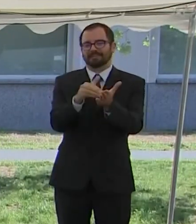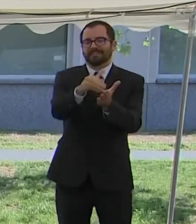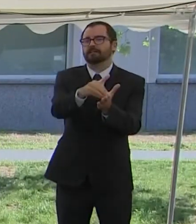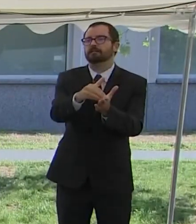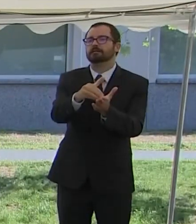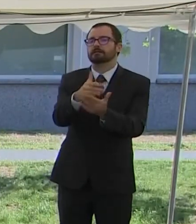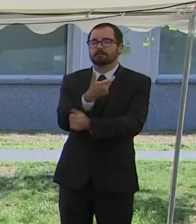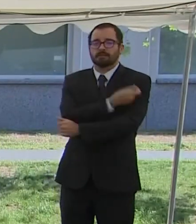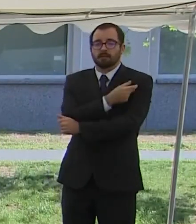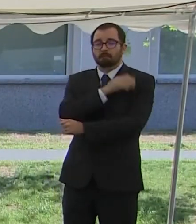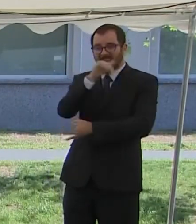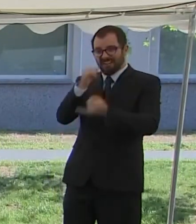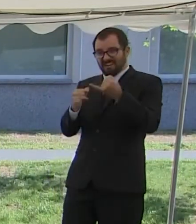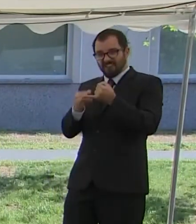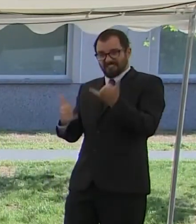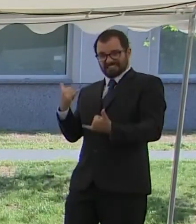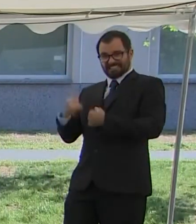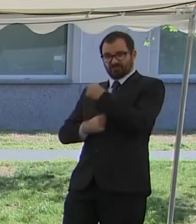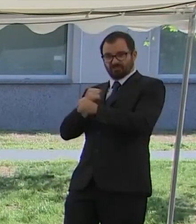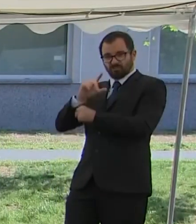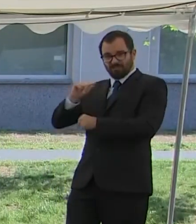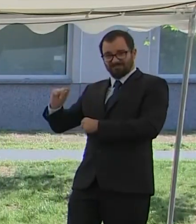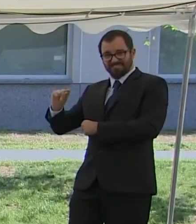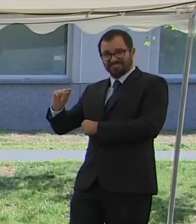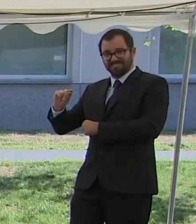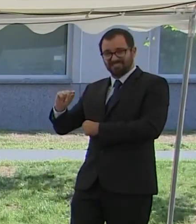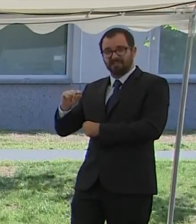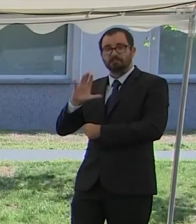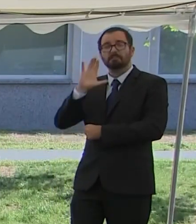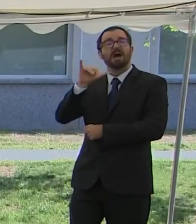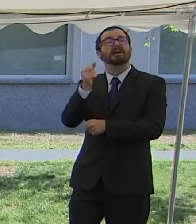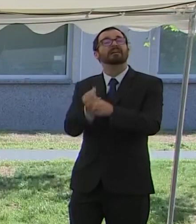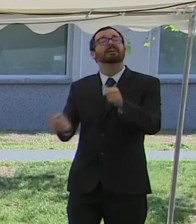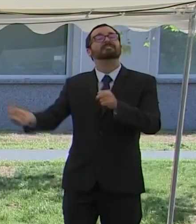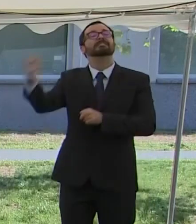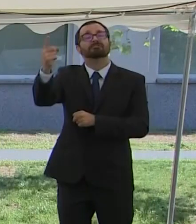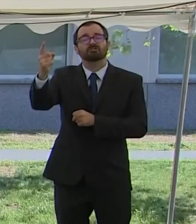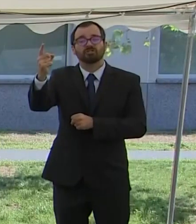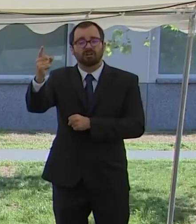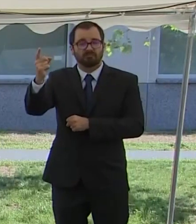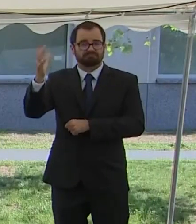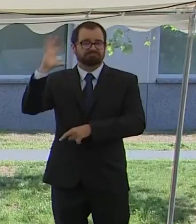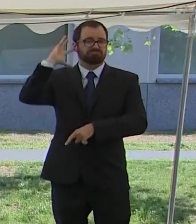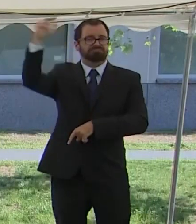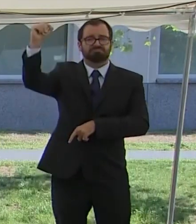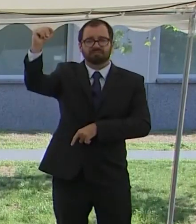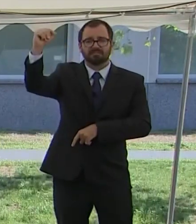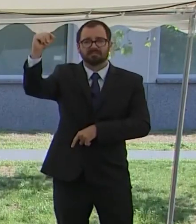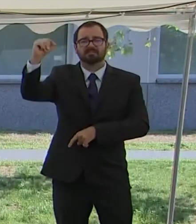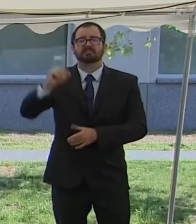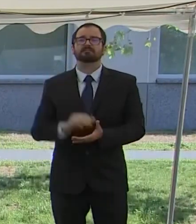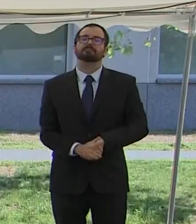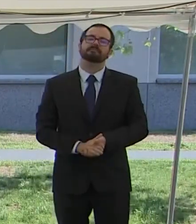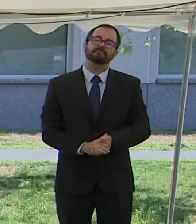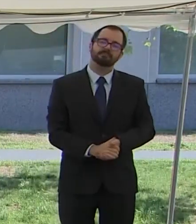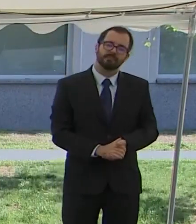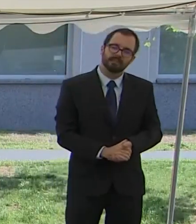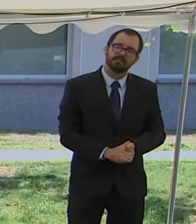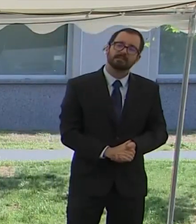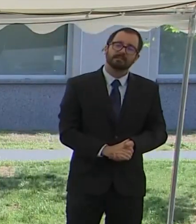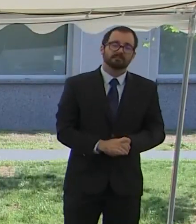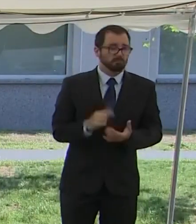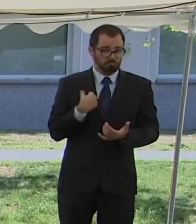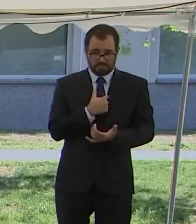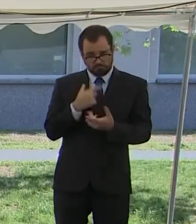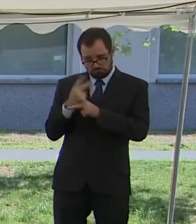Our ability to manufacture mRNA with quality and speed at Pfizer-Andover is due to the outstanding scientists,